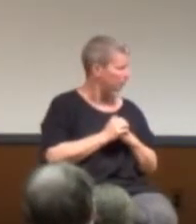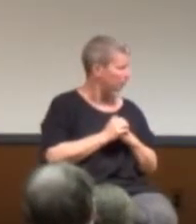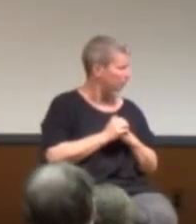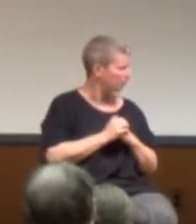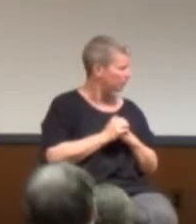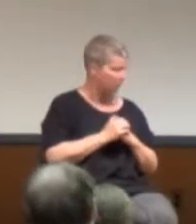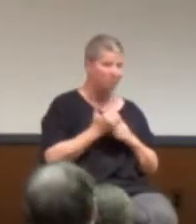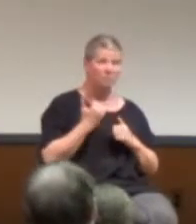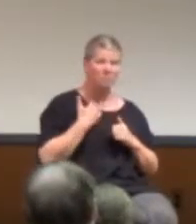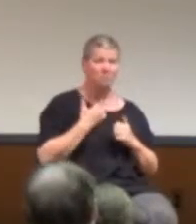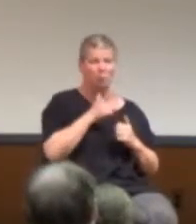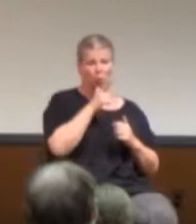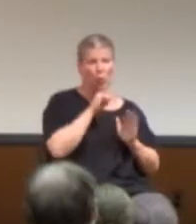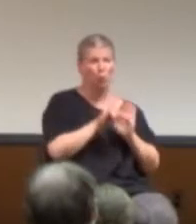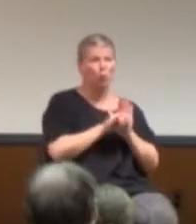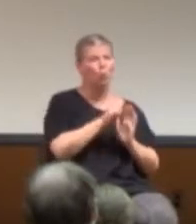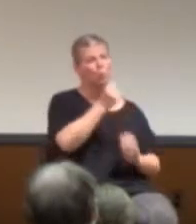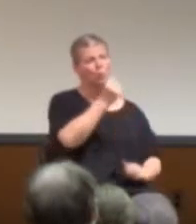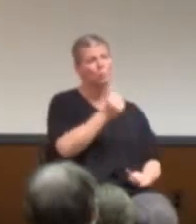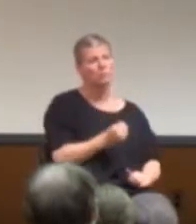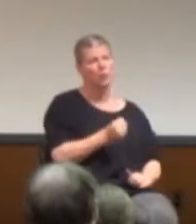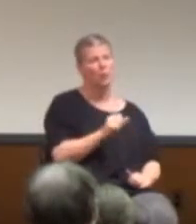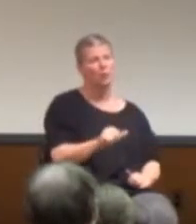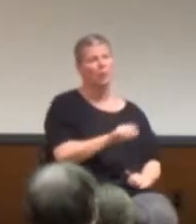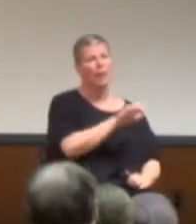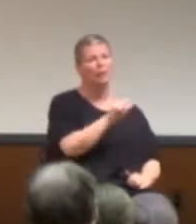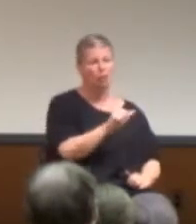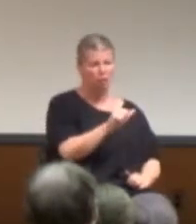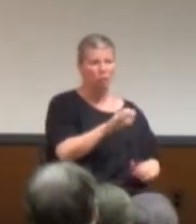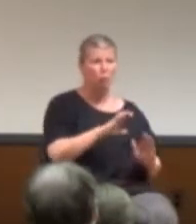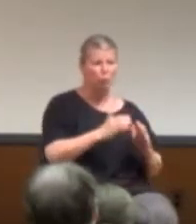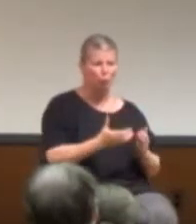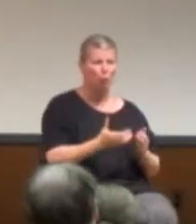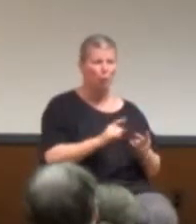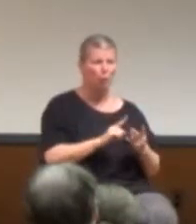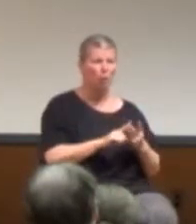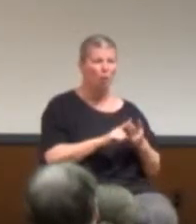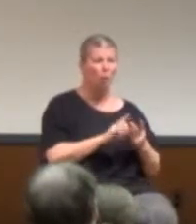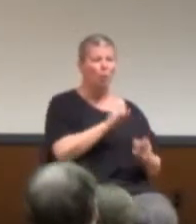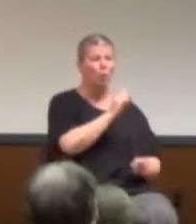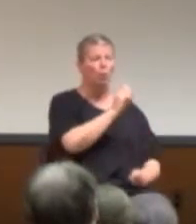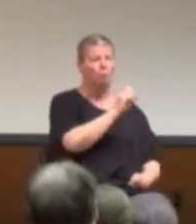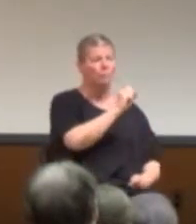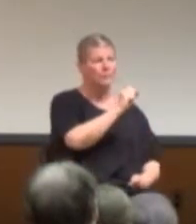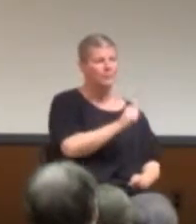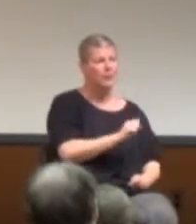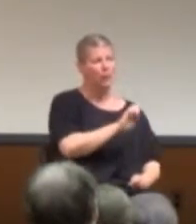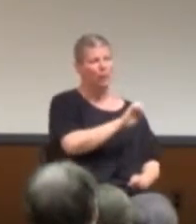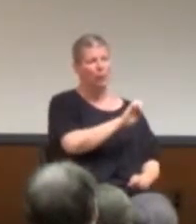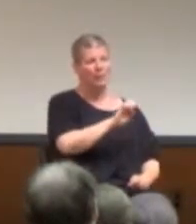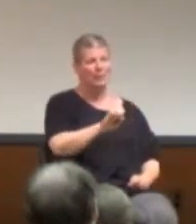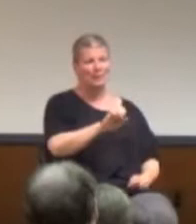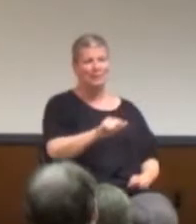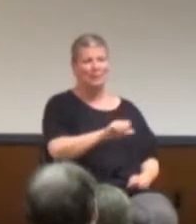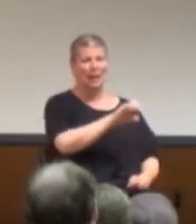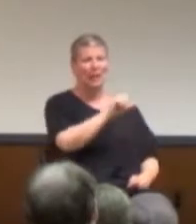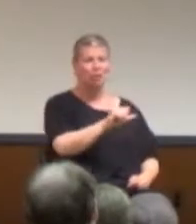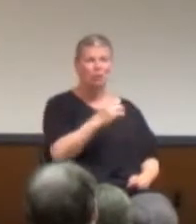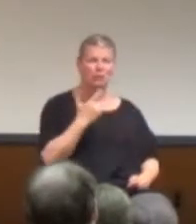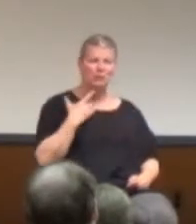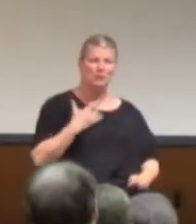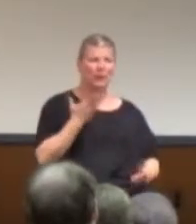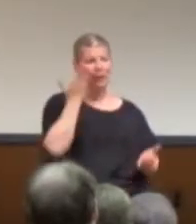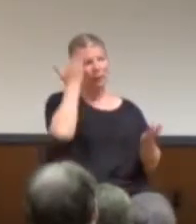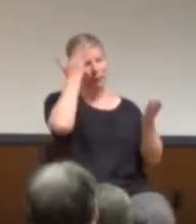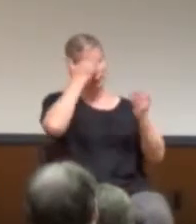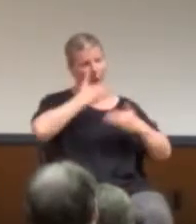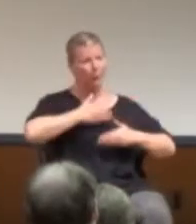South Asian populations, and sometimes, um, Eastern Asian populations are, they're desexualized,